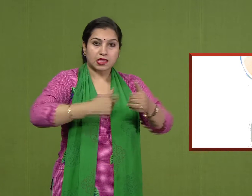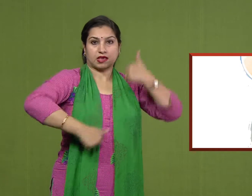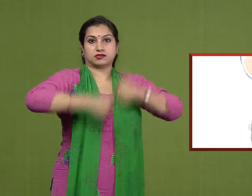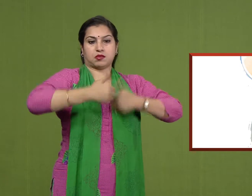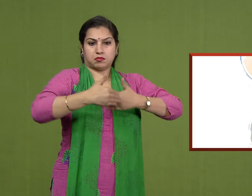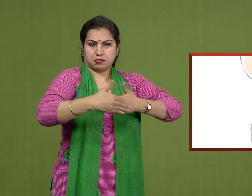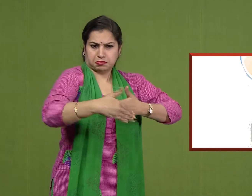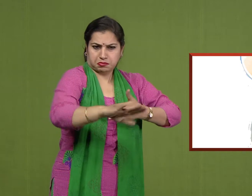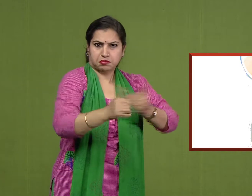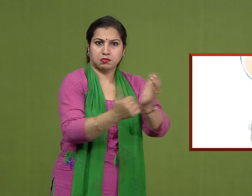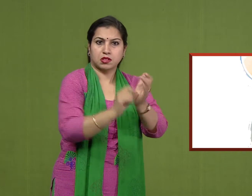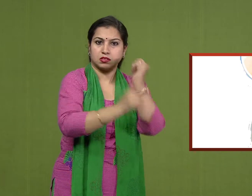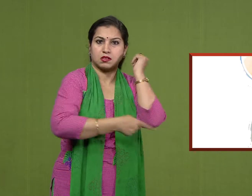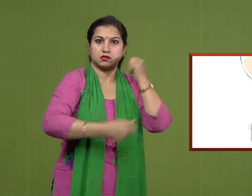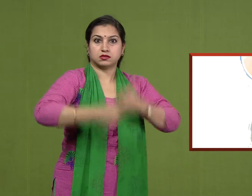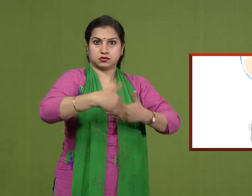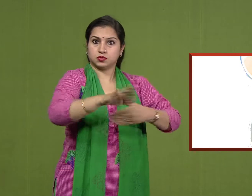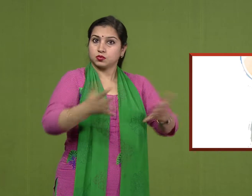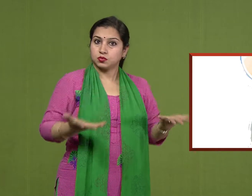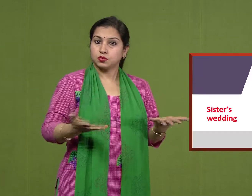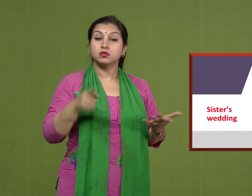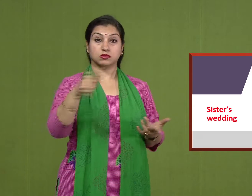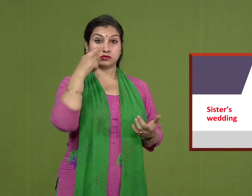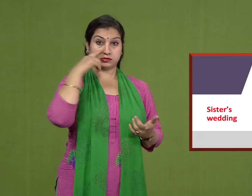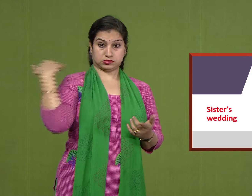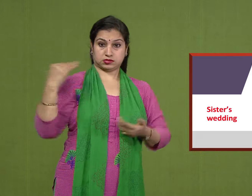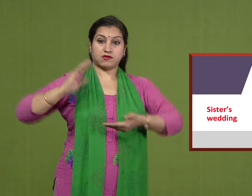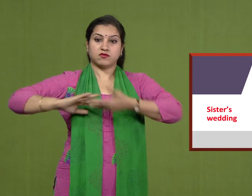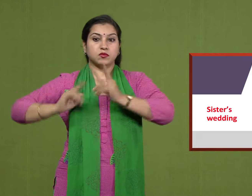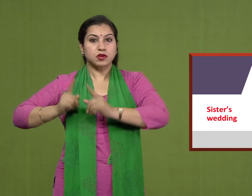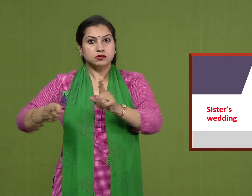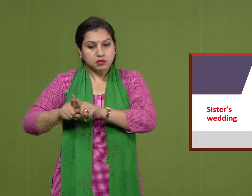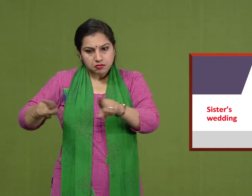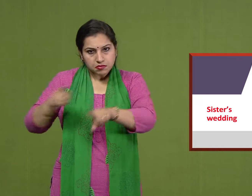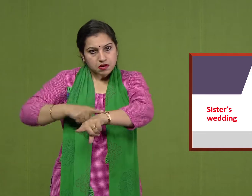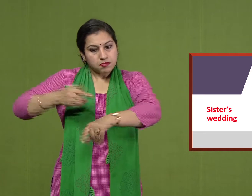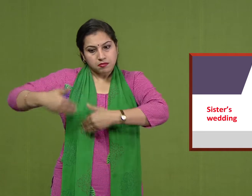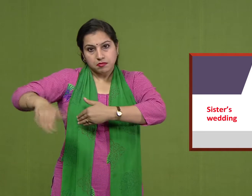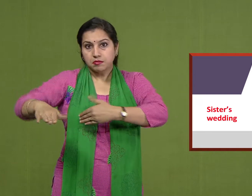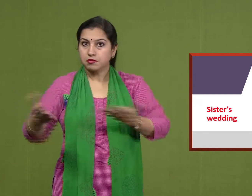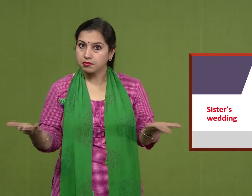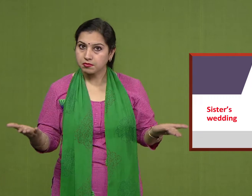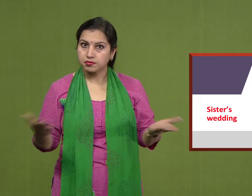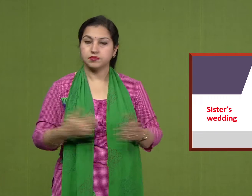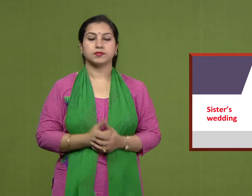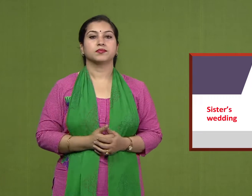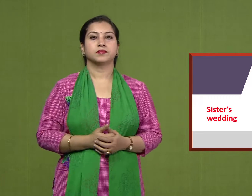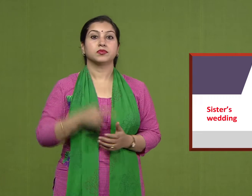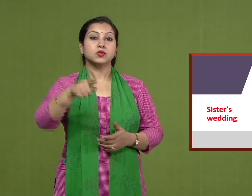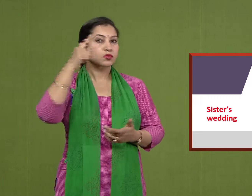begin by the end of November. Your sister's wedding is also scheduled in November. You need